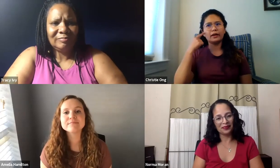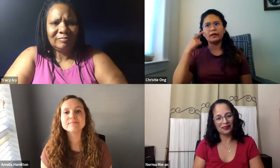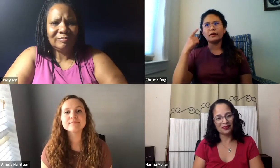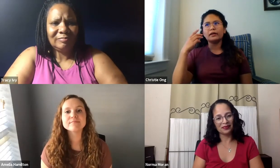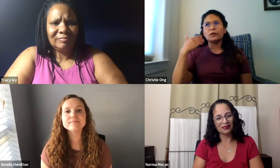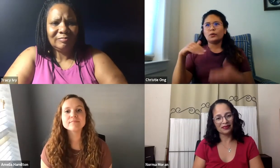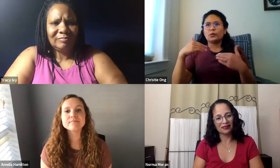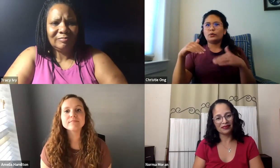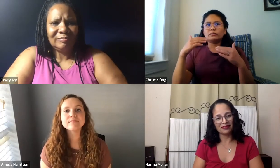This is Christy.